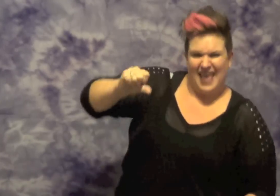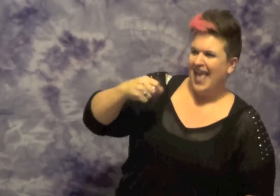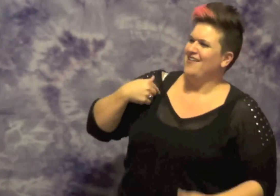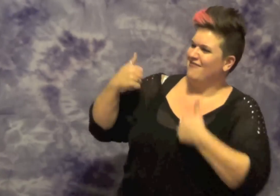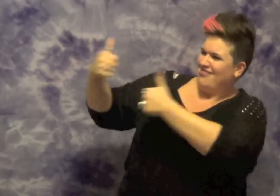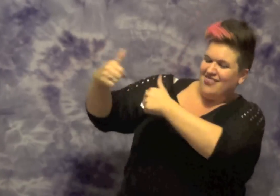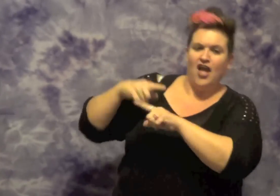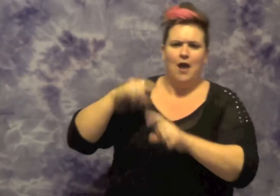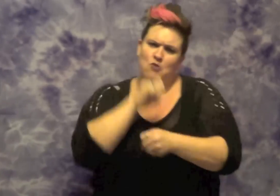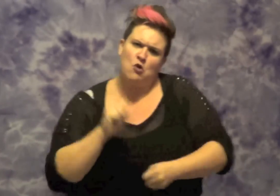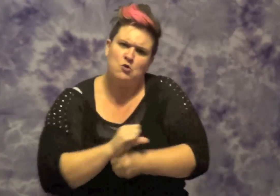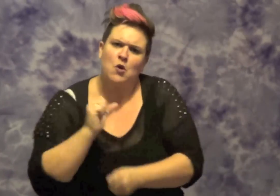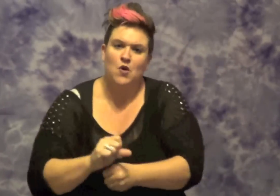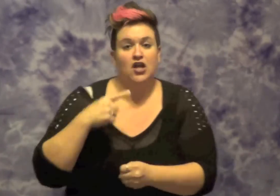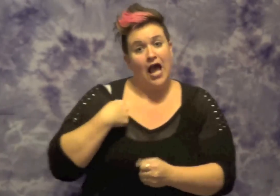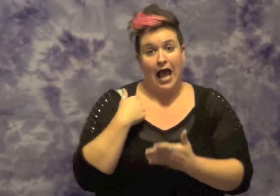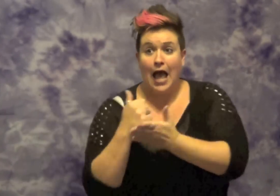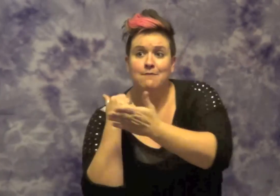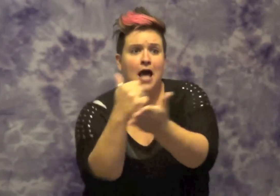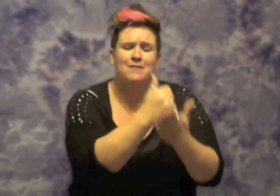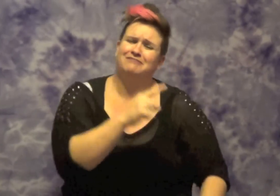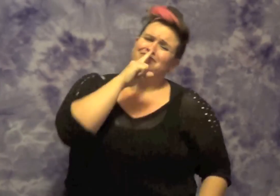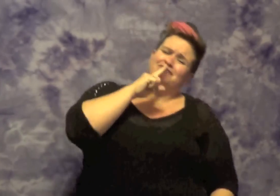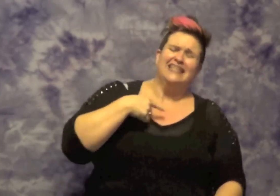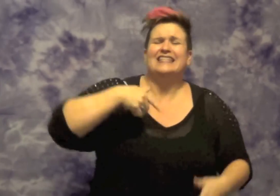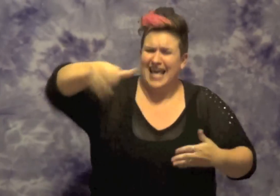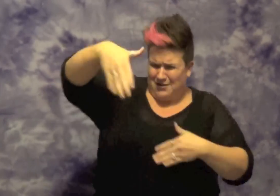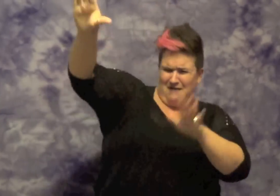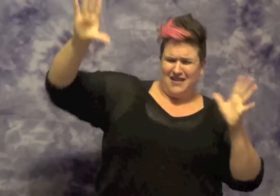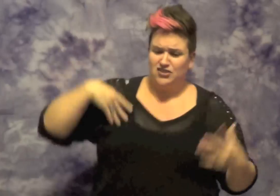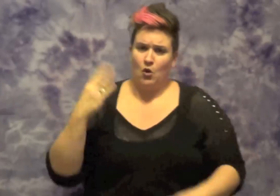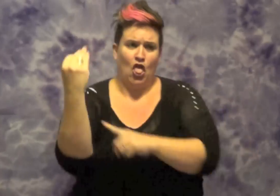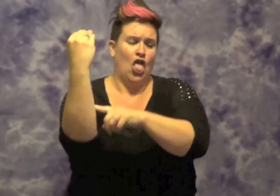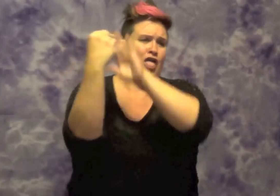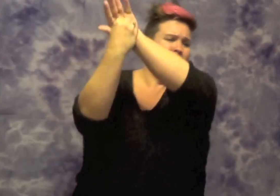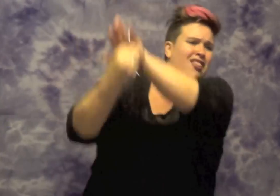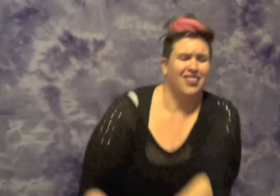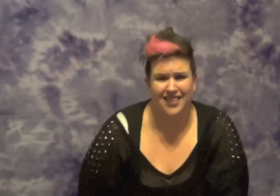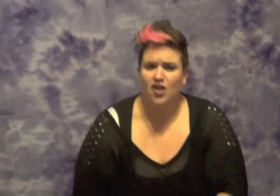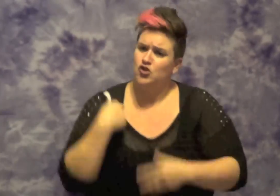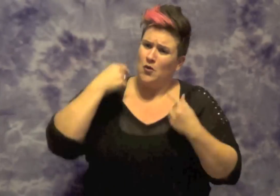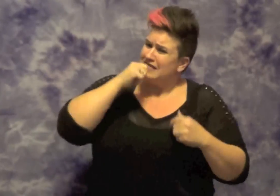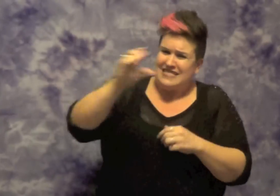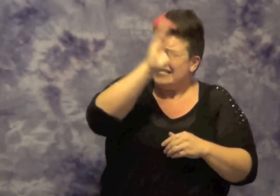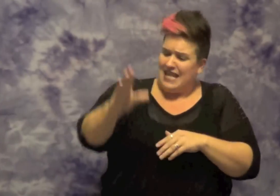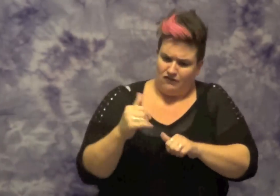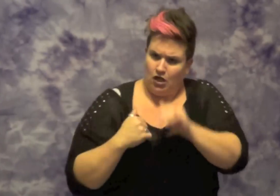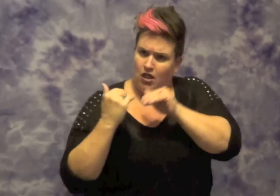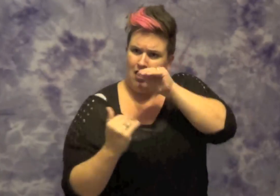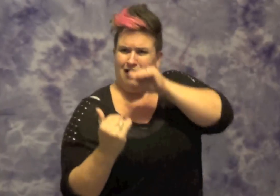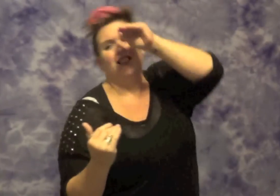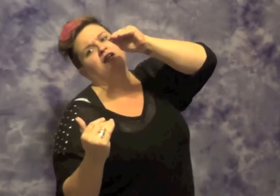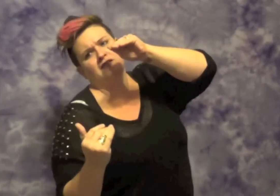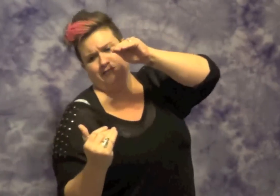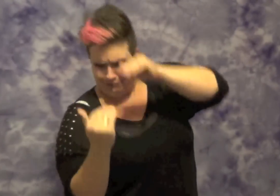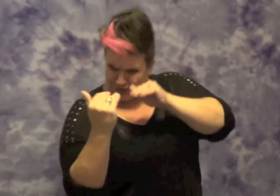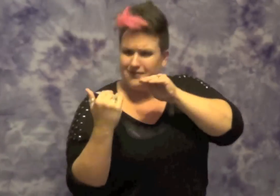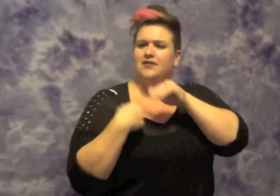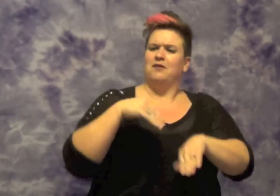I'ma work for everything I have, never ask nobody for shit get out my face looking boy. Basically boy, you're never gonna be capable of keeping up with the same pace looking boy. I'm beginning to feel like